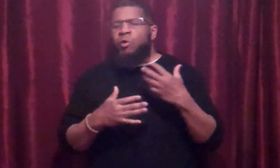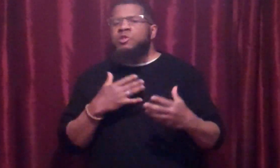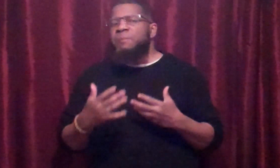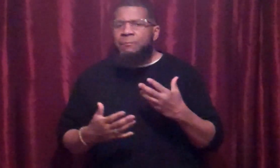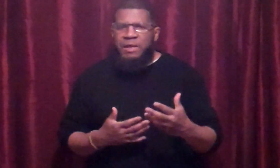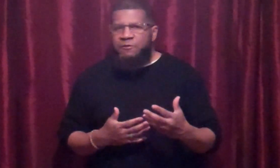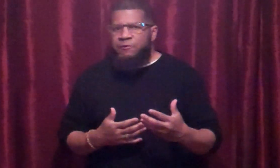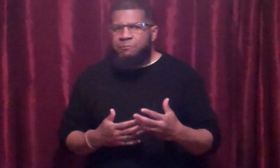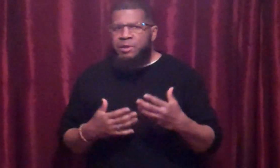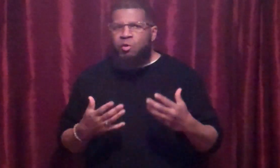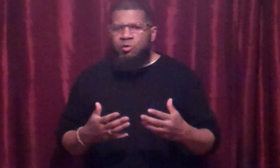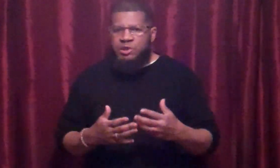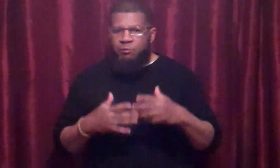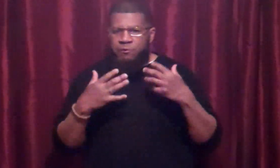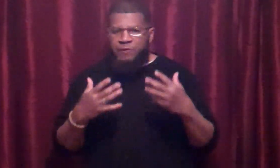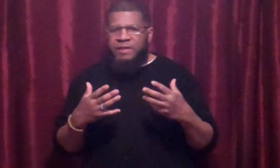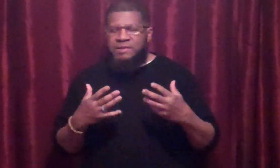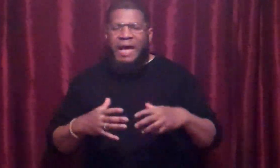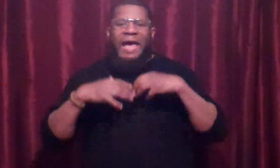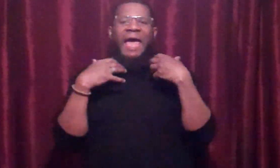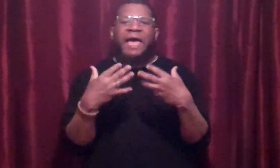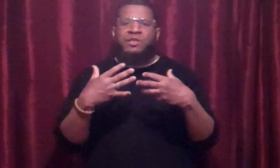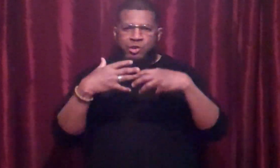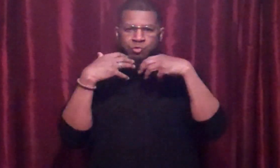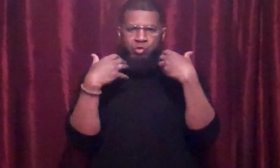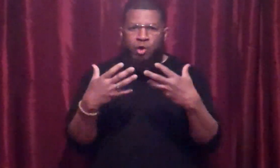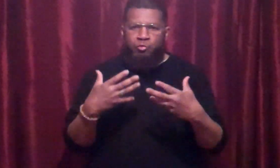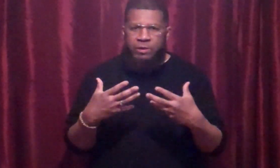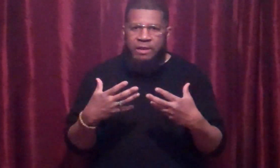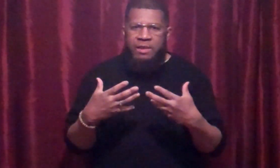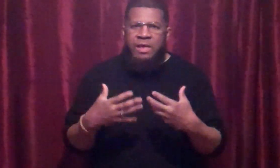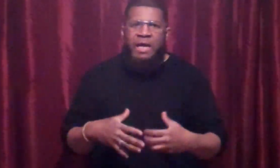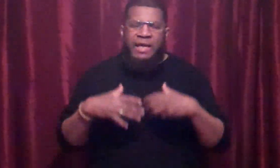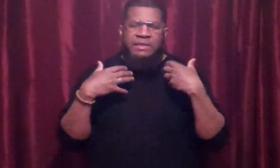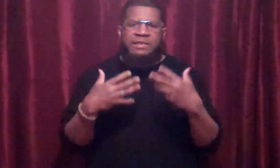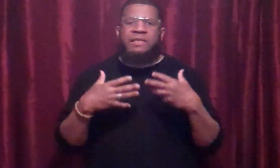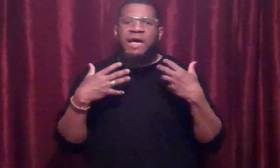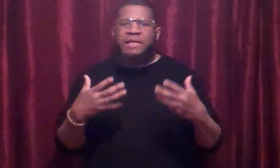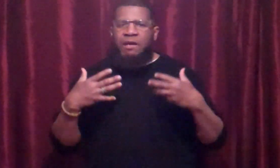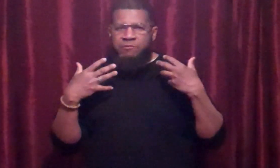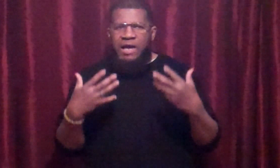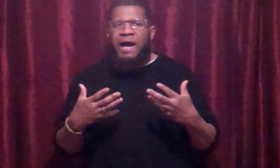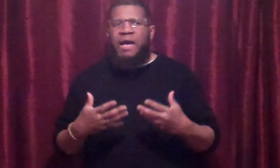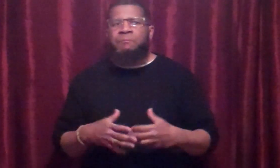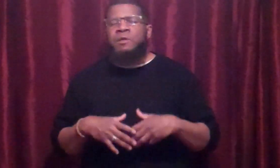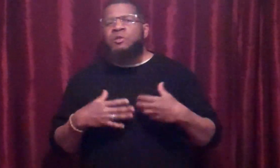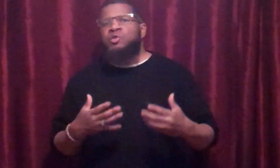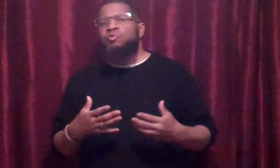worked to my benefit because there were things that I had to learn. And I did not have time to